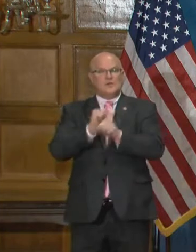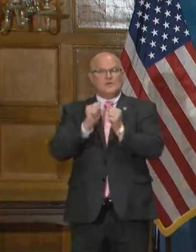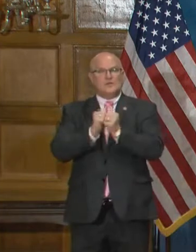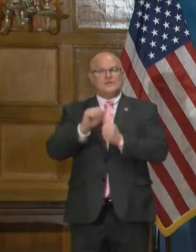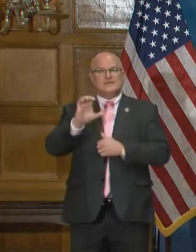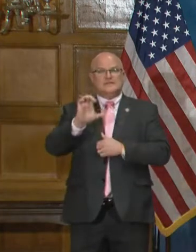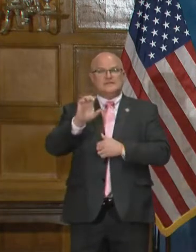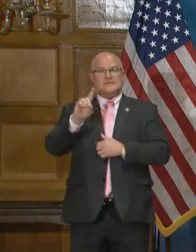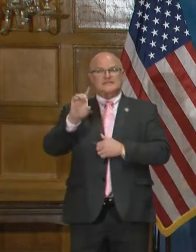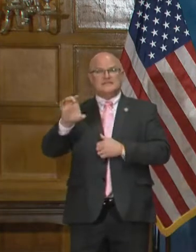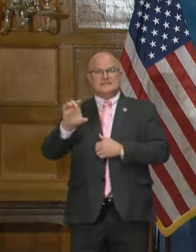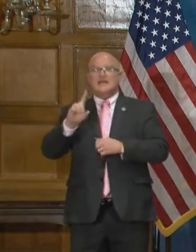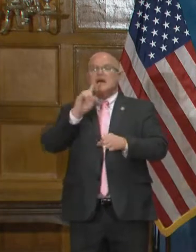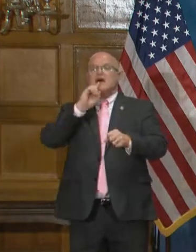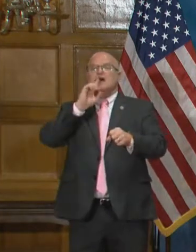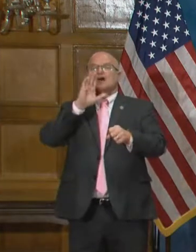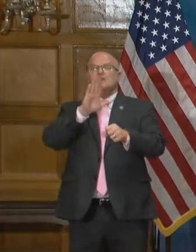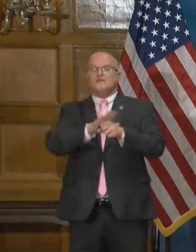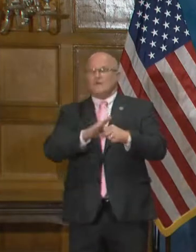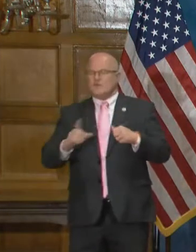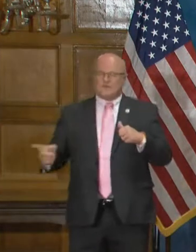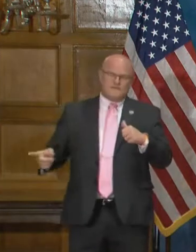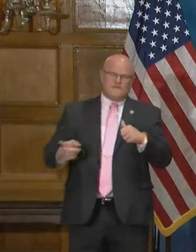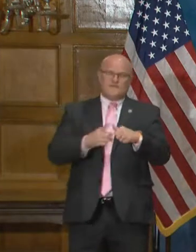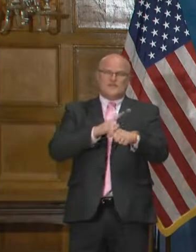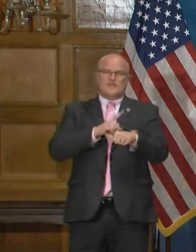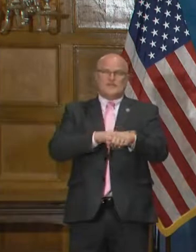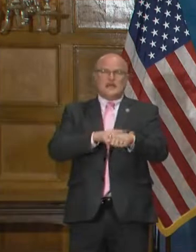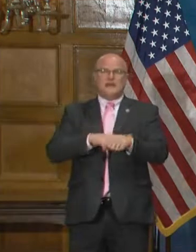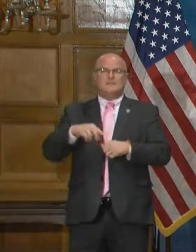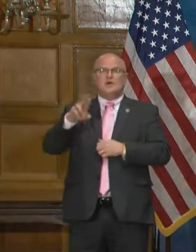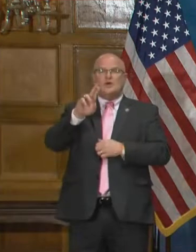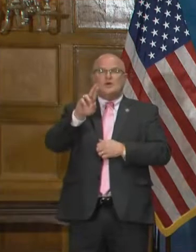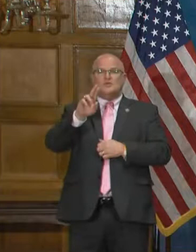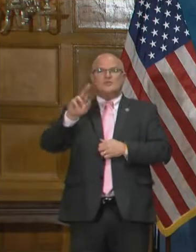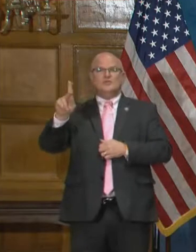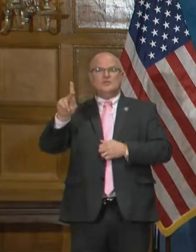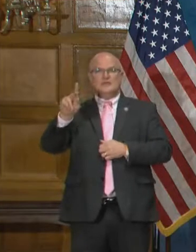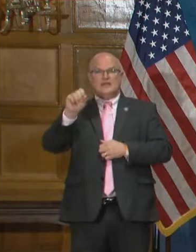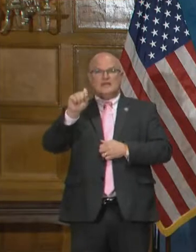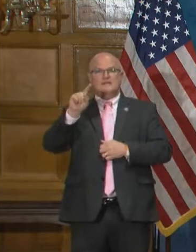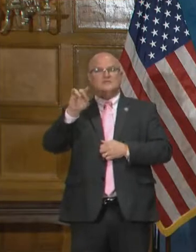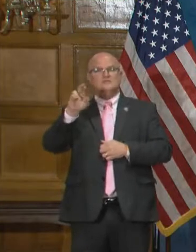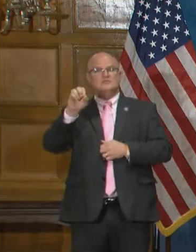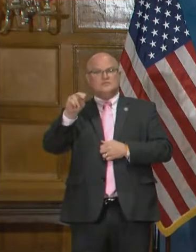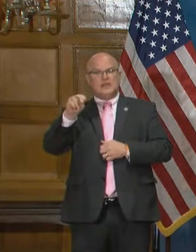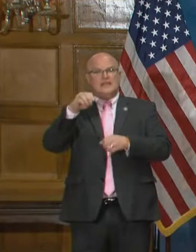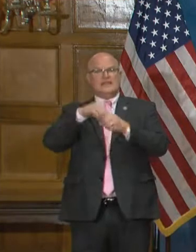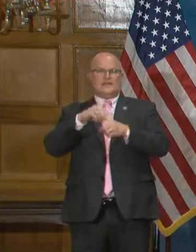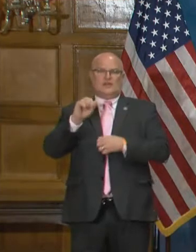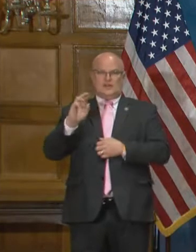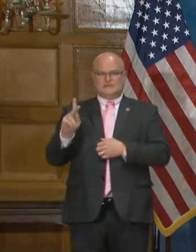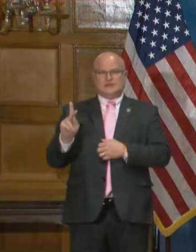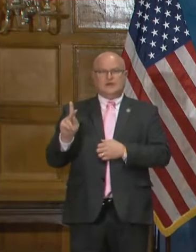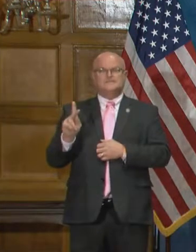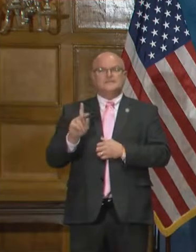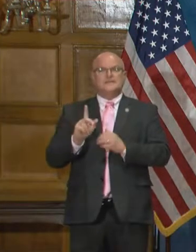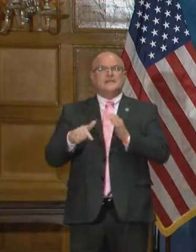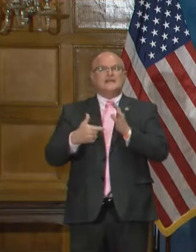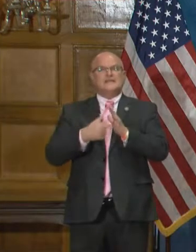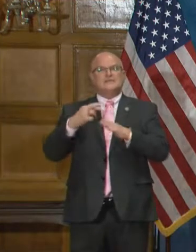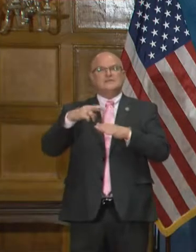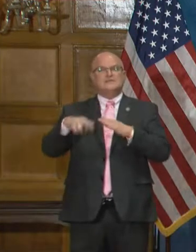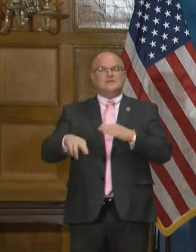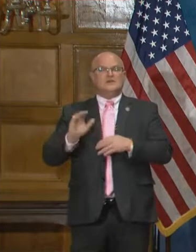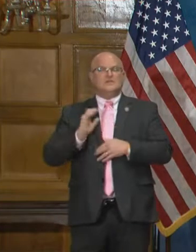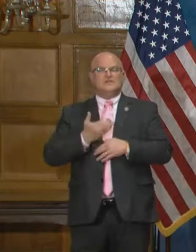has confirmed for the first time a UK variant in the state of Arkansas. This is a